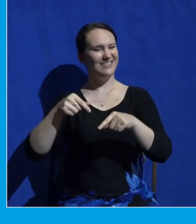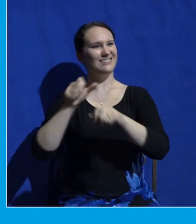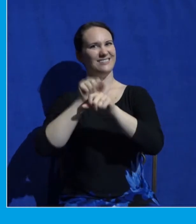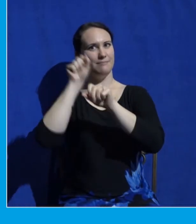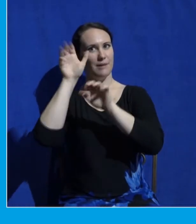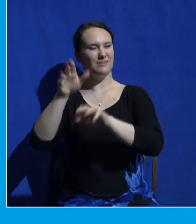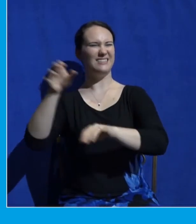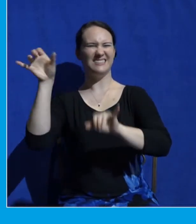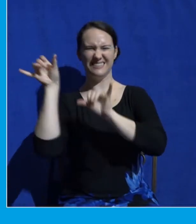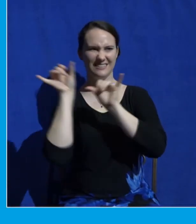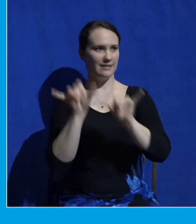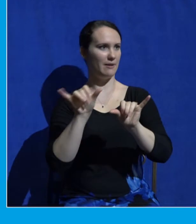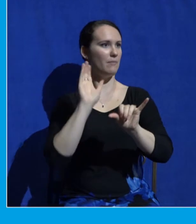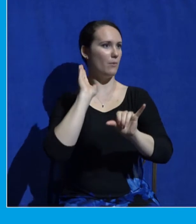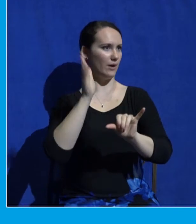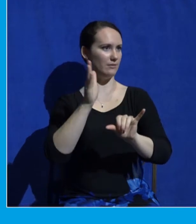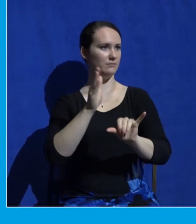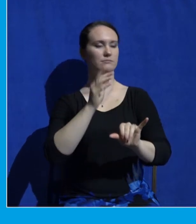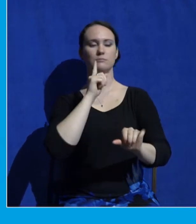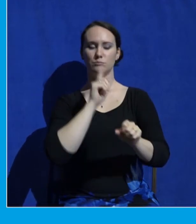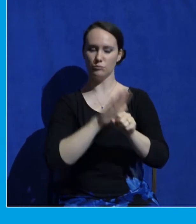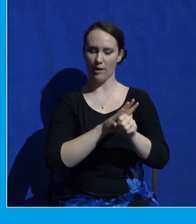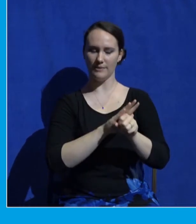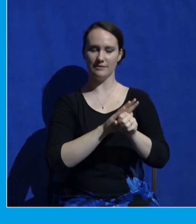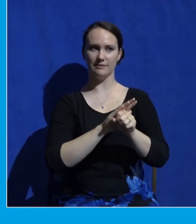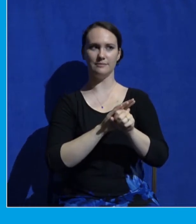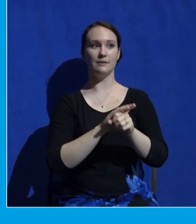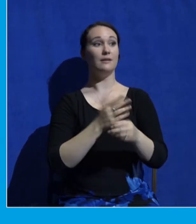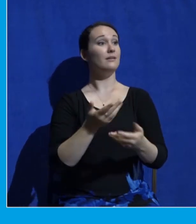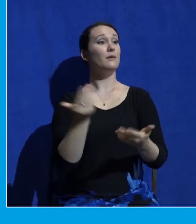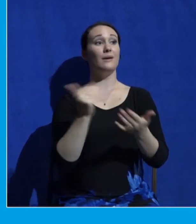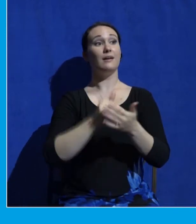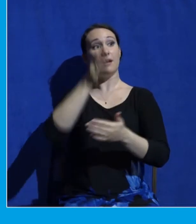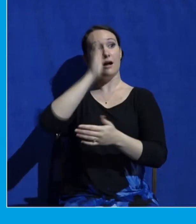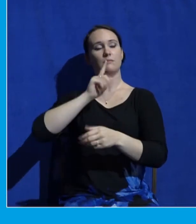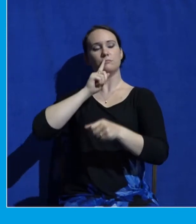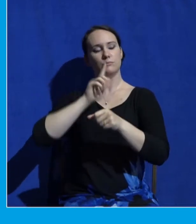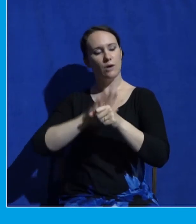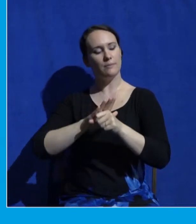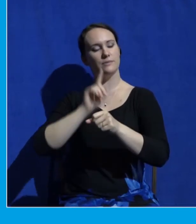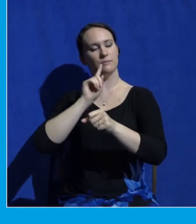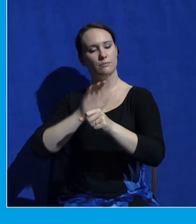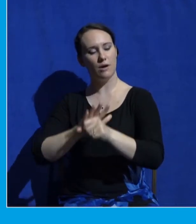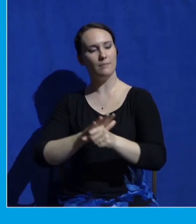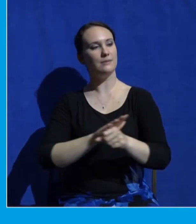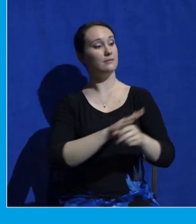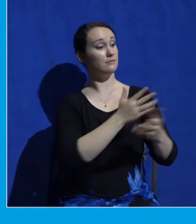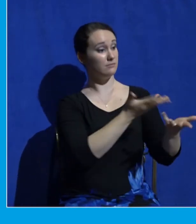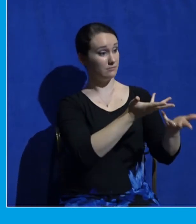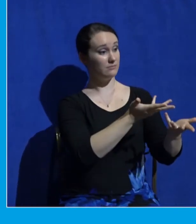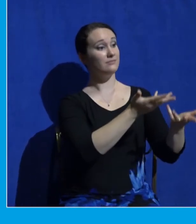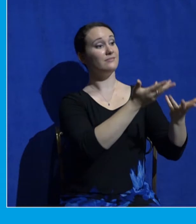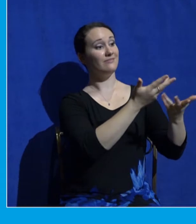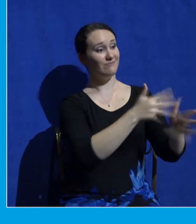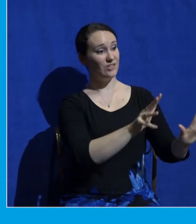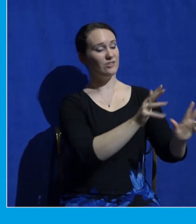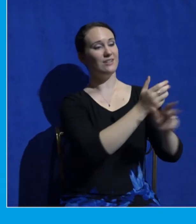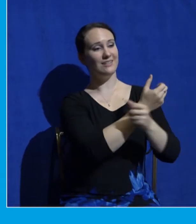he had promised. Through plague, after plague, after plague, he delivers his people out of slavery in Egypt, through the Red Sea, splits the sea in half,